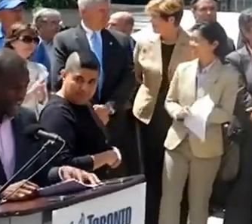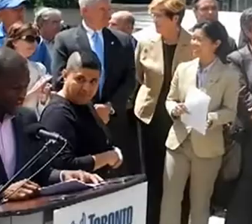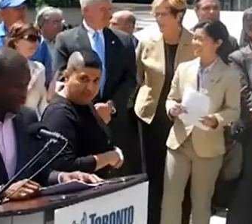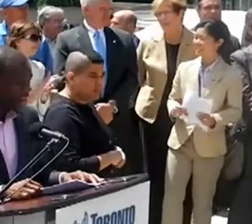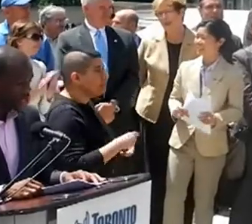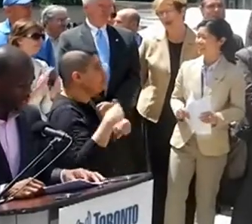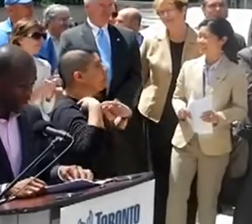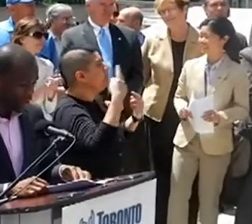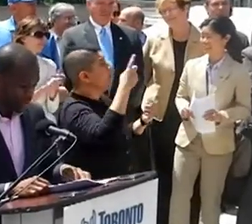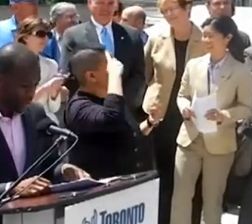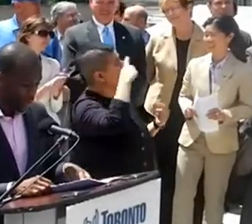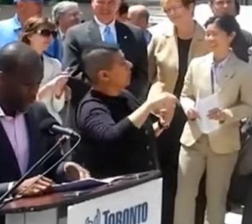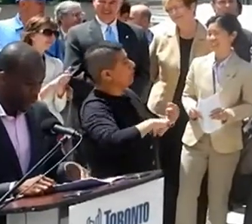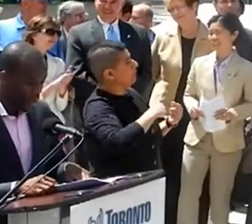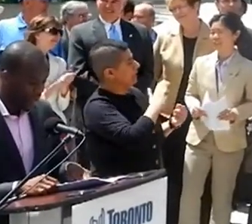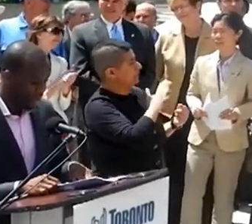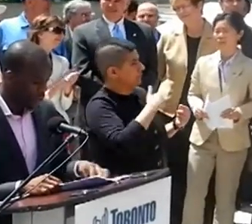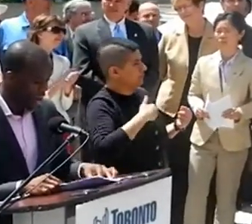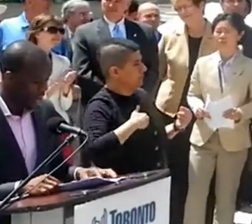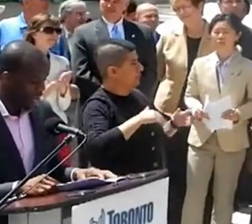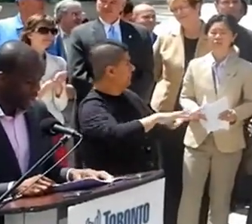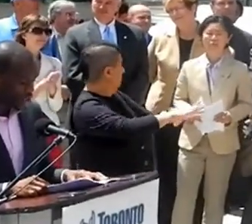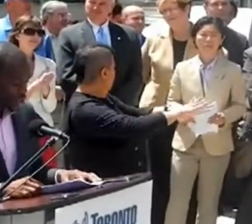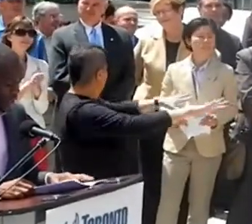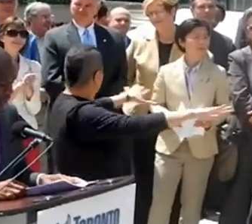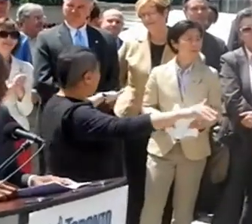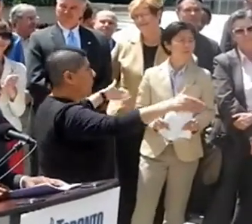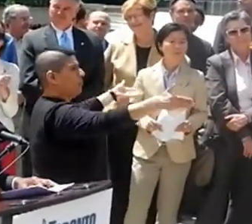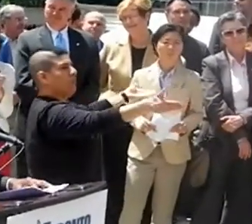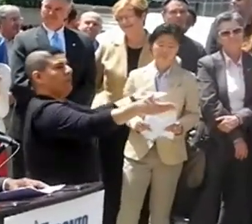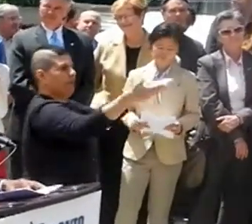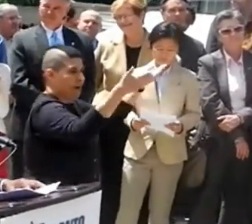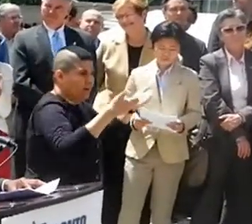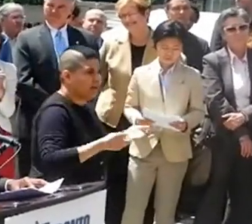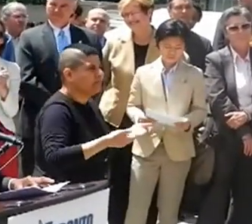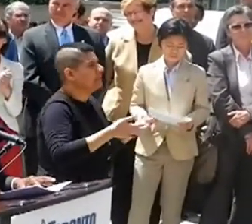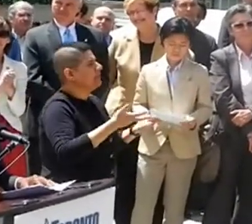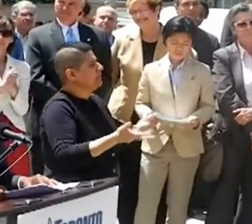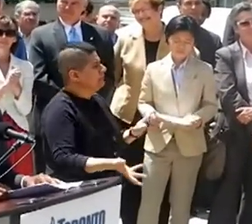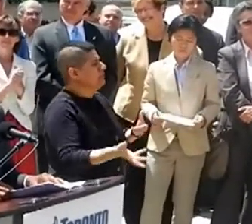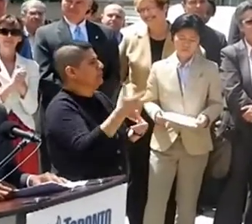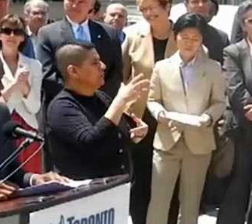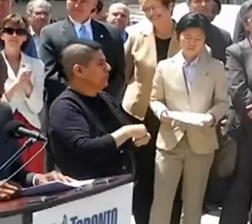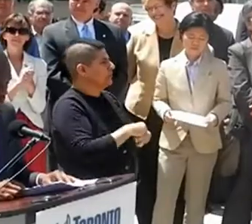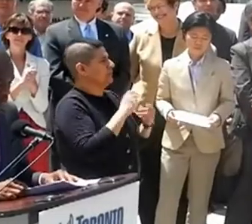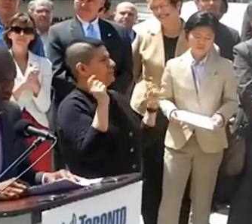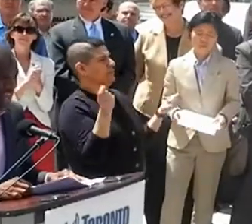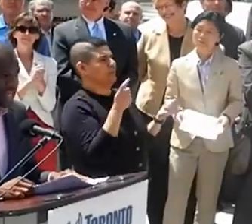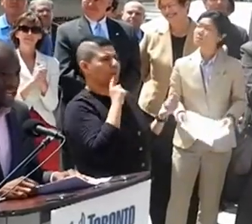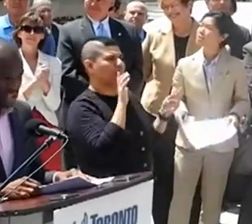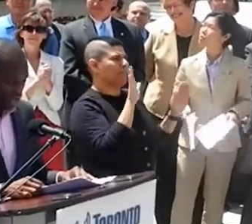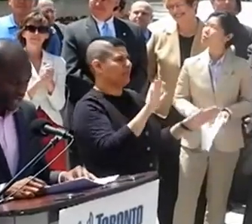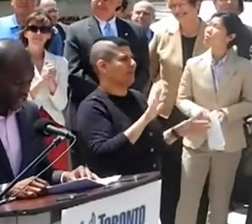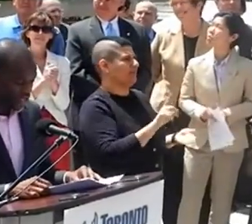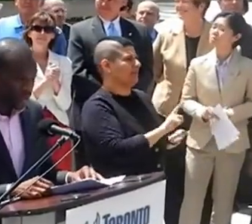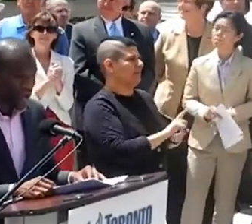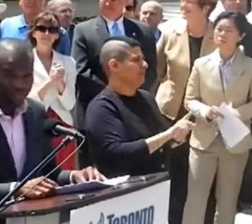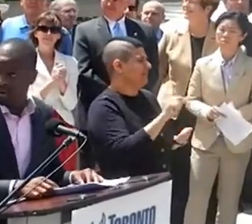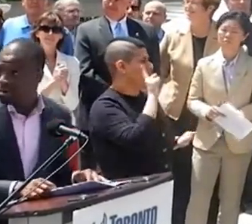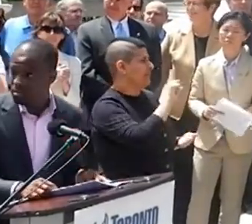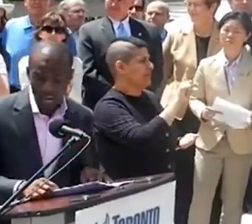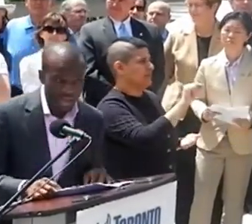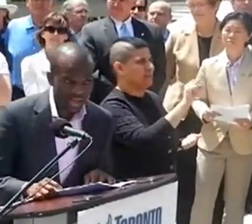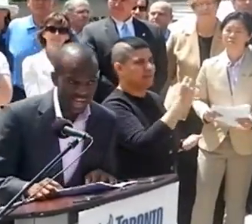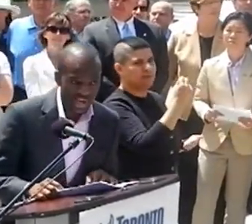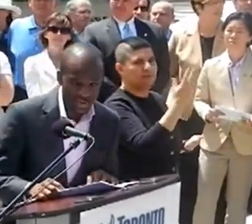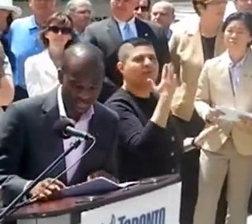On behalf of Pride Toronto, we welcome everyone and we ask you to join us in celebrating what is going to be a wonderful Pride in 2012.